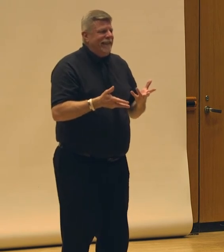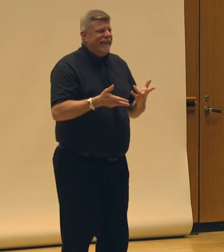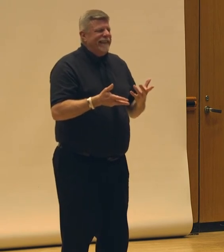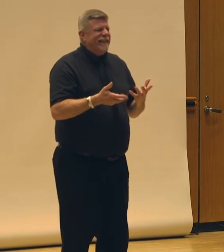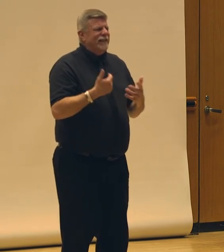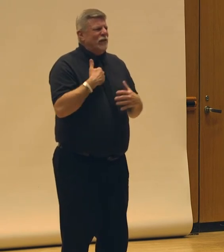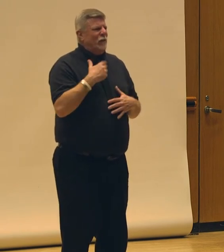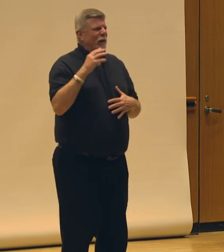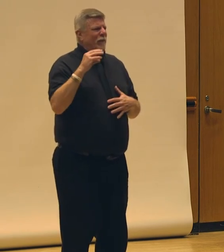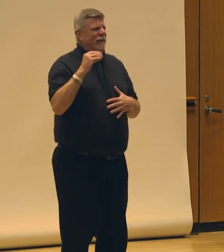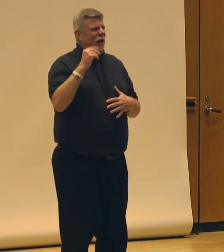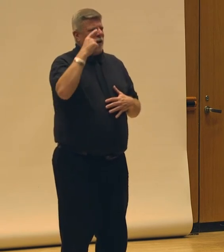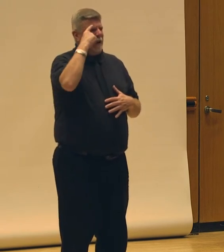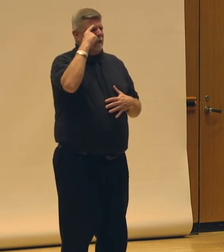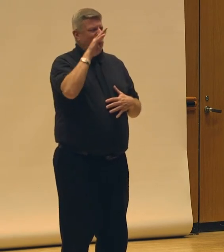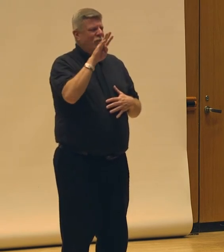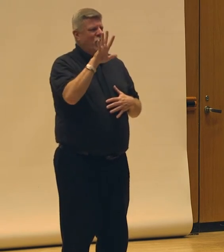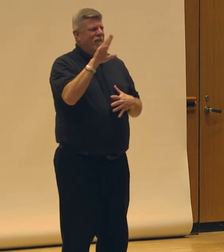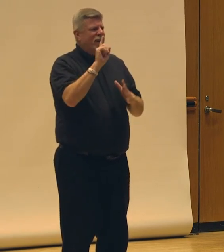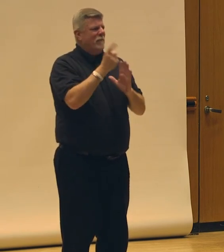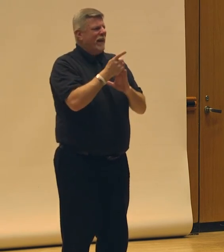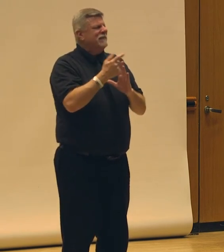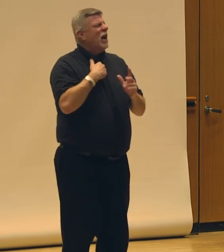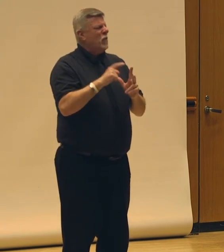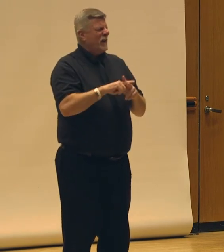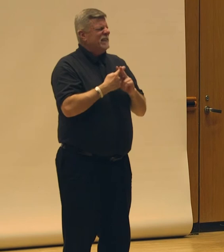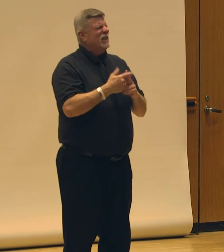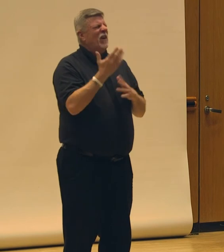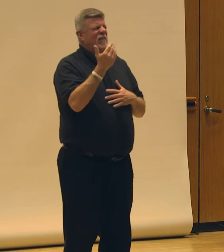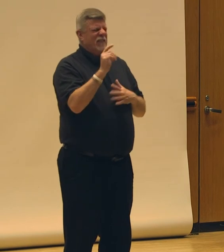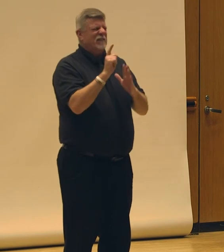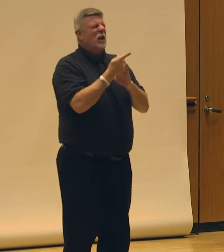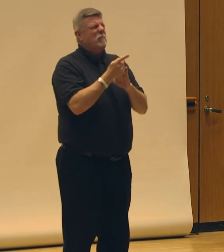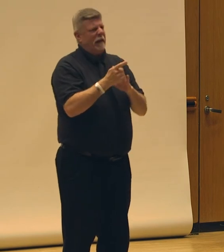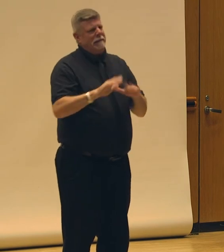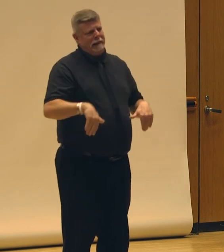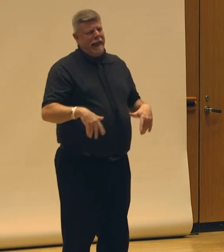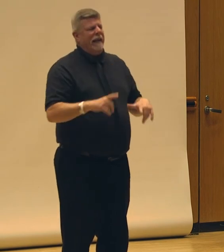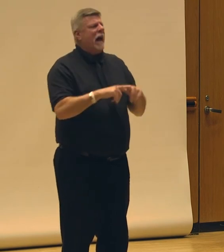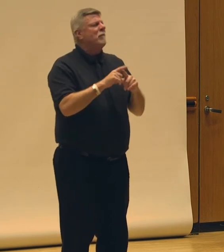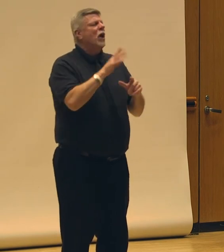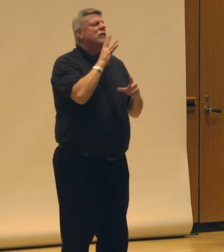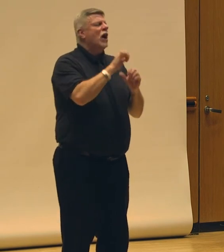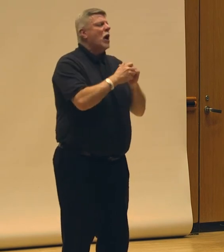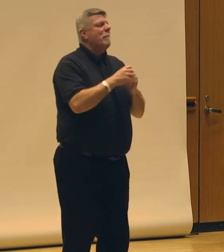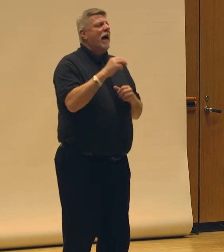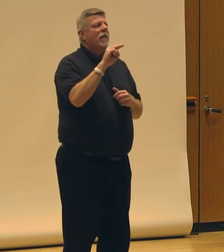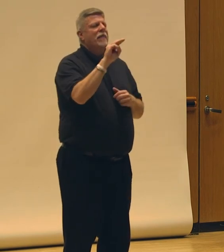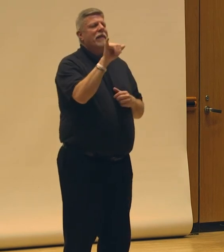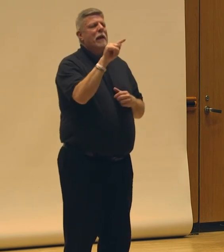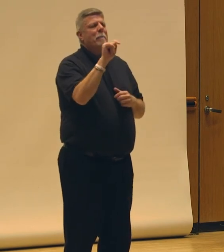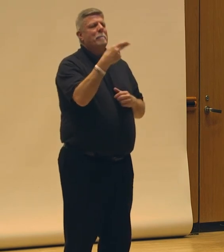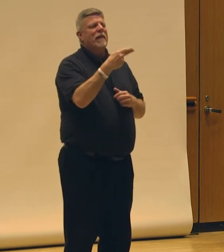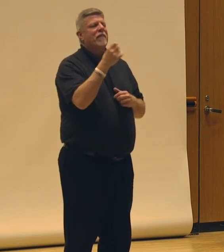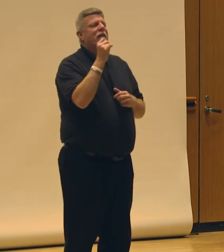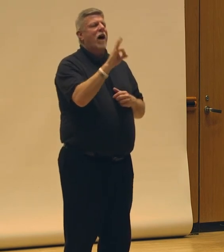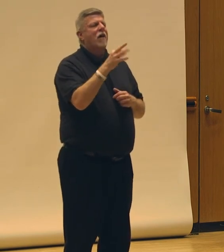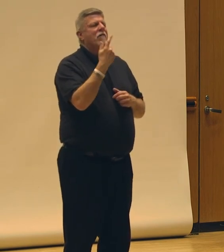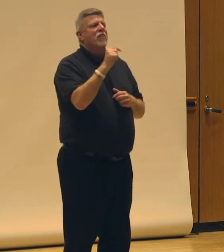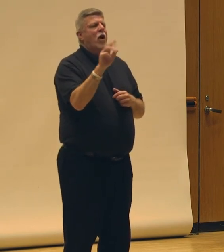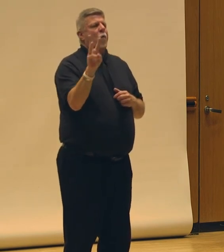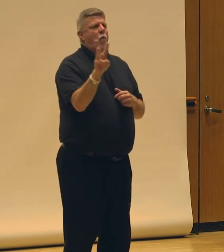We've been talking for 45 minutes. started 15 minutes late. I'm going to go into the myth of the West for a minute, because it's right where you started to bring us, friend.